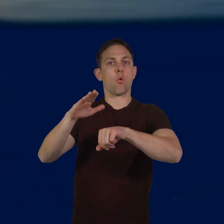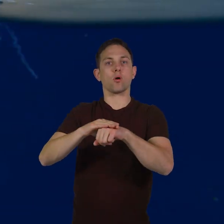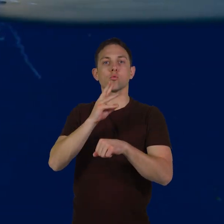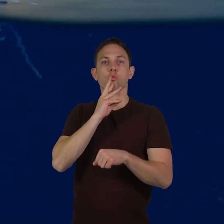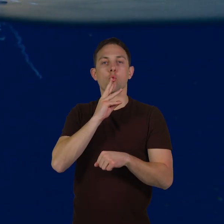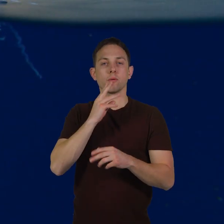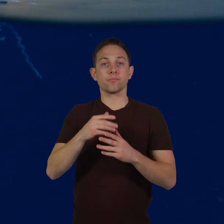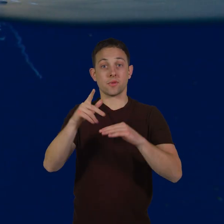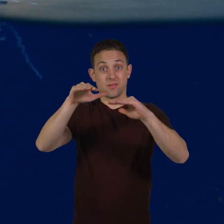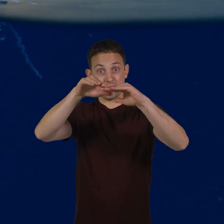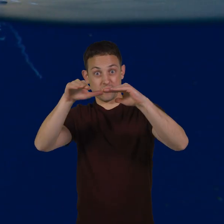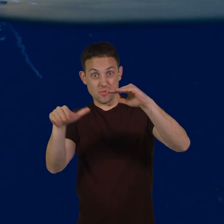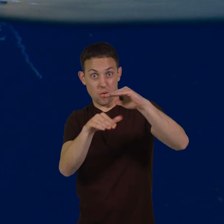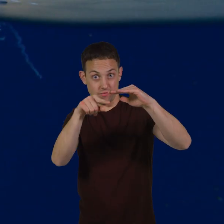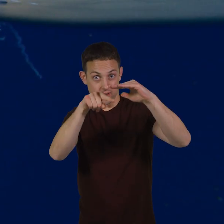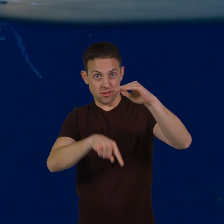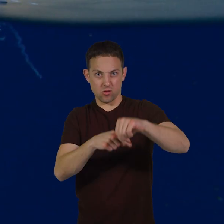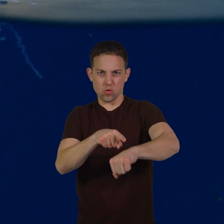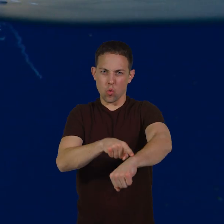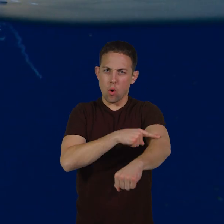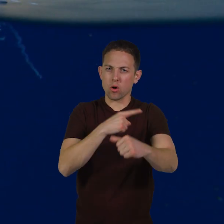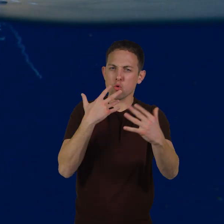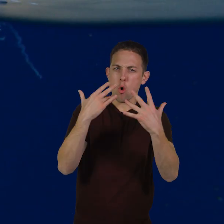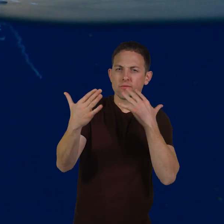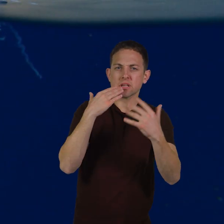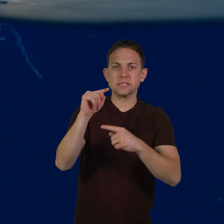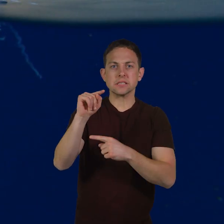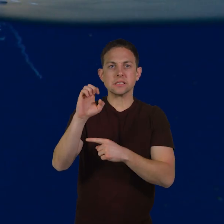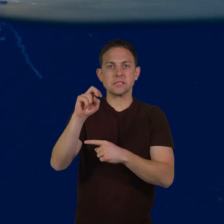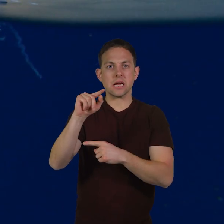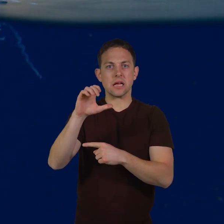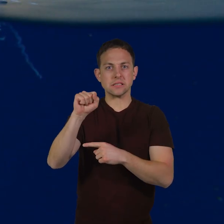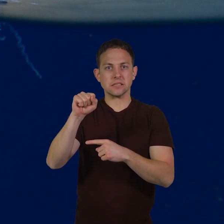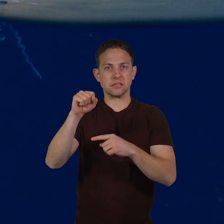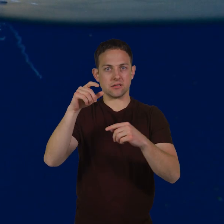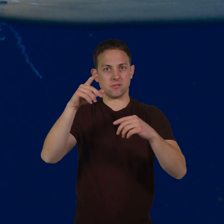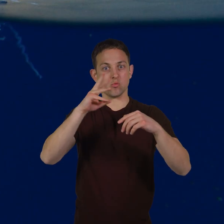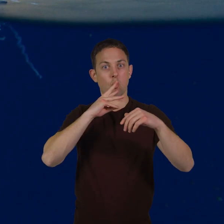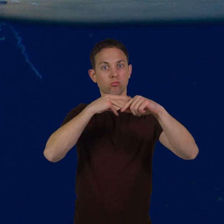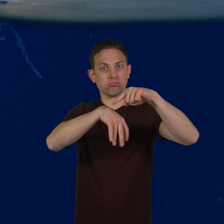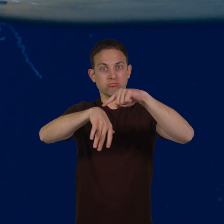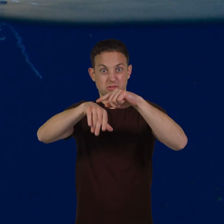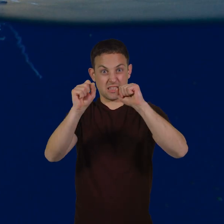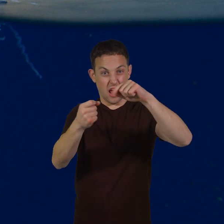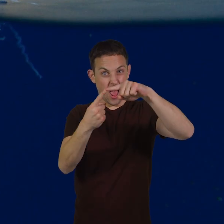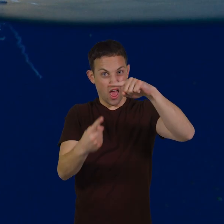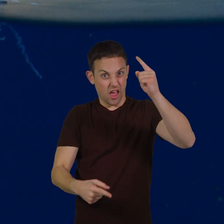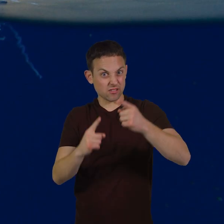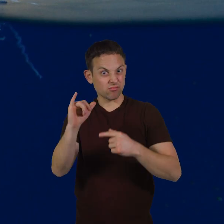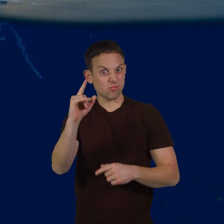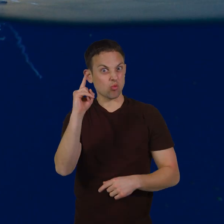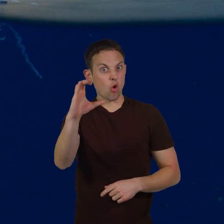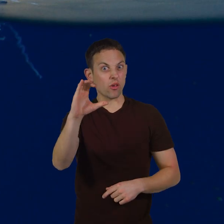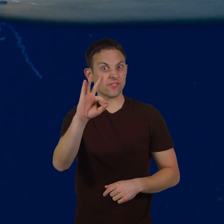Beneath the float are long, colorful tentacles that hang in the water and extend as long as 100 feet.